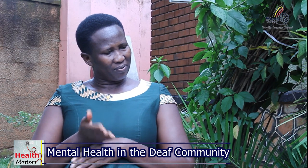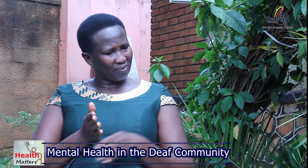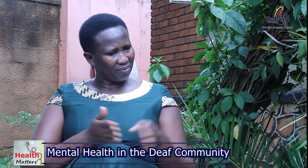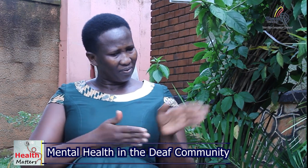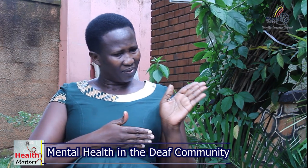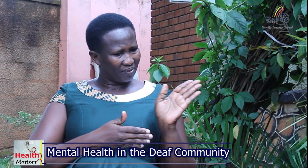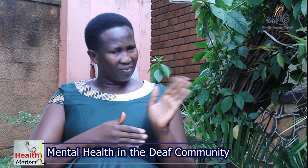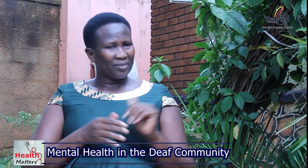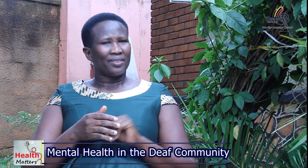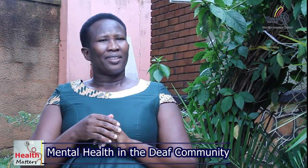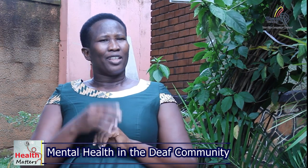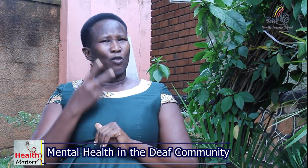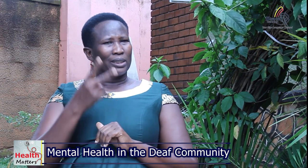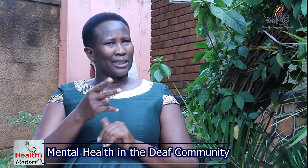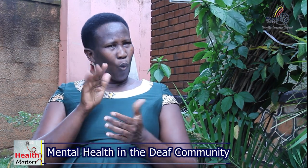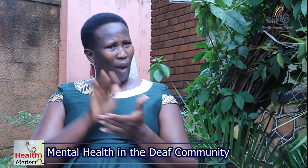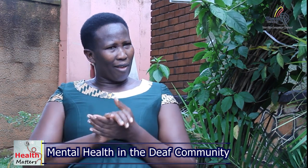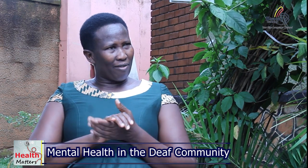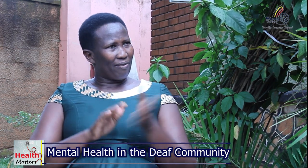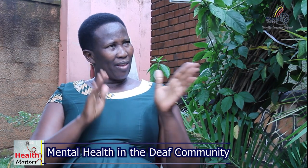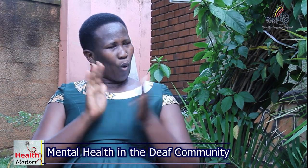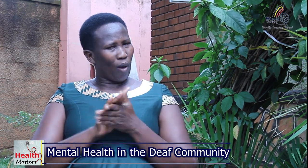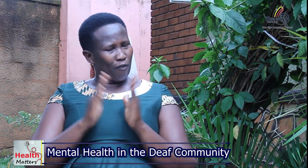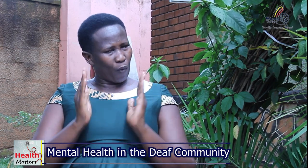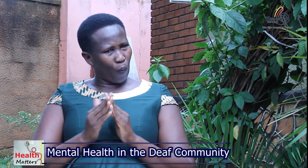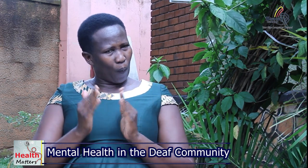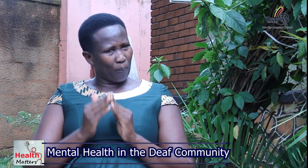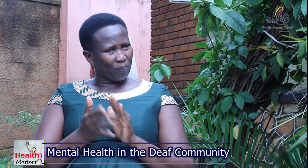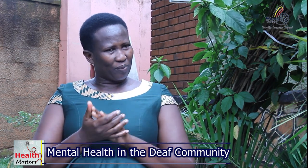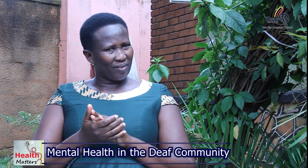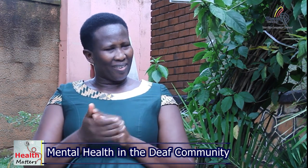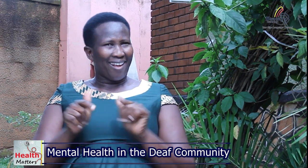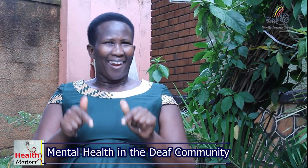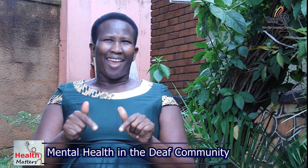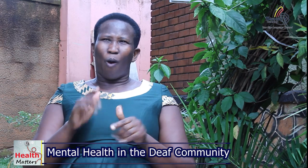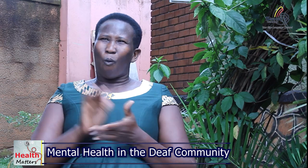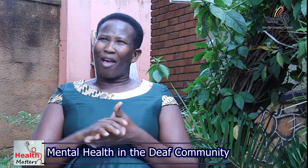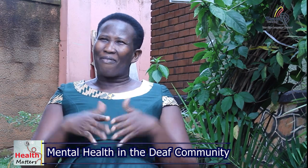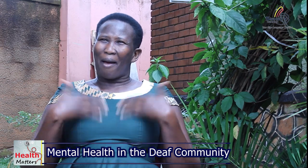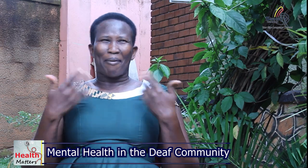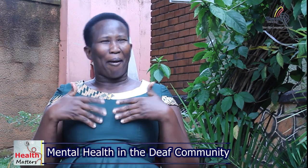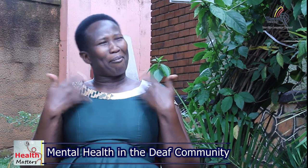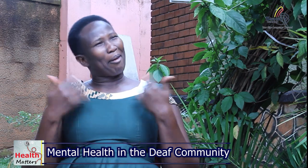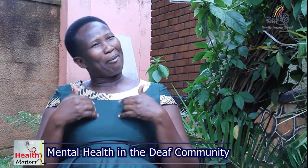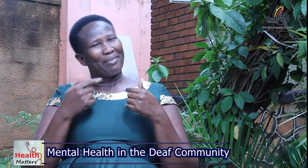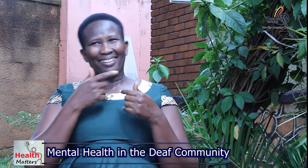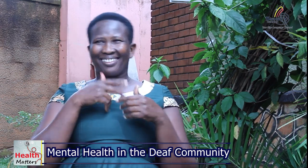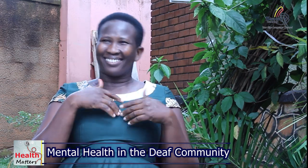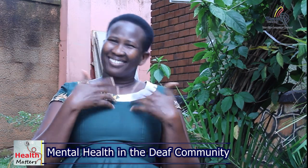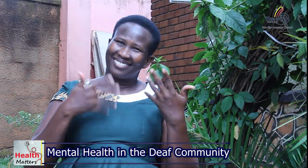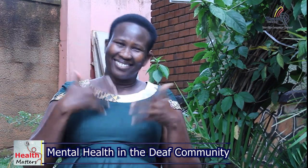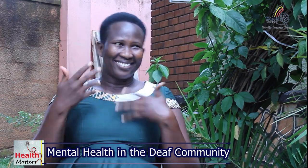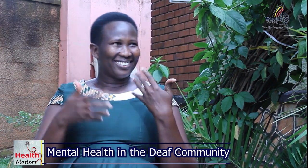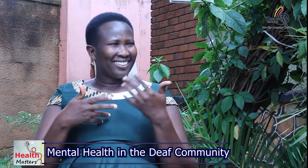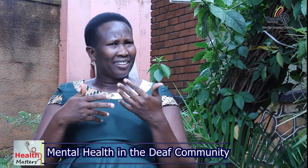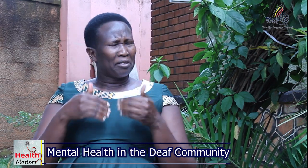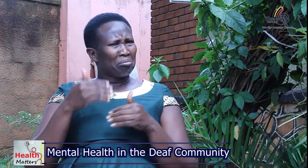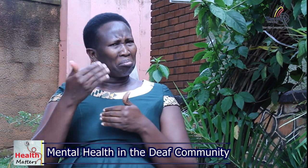has changed to be pissed up all the time short tempered short tempered then also another thing if it's a wife at home